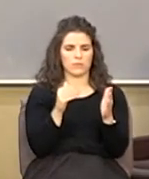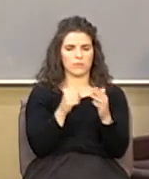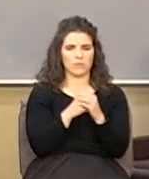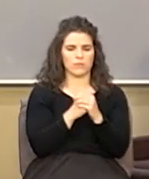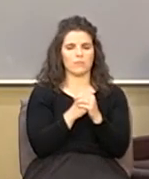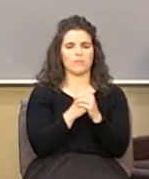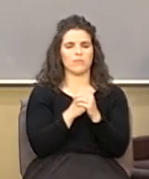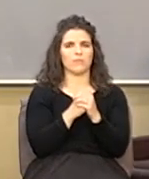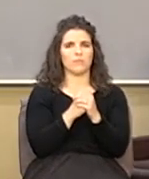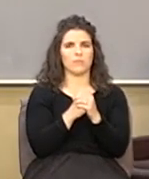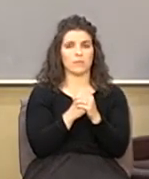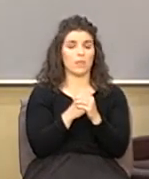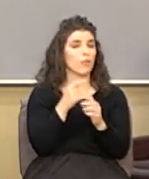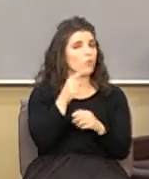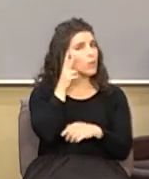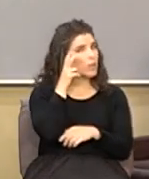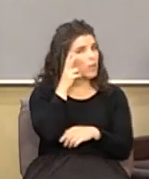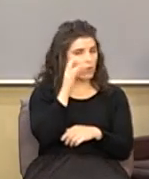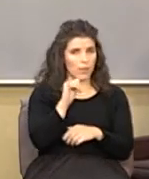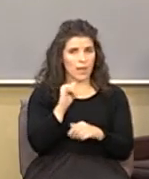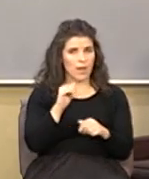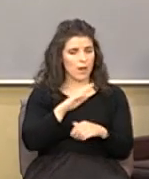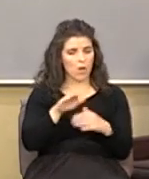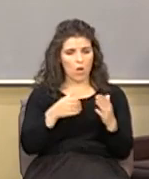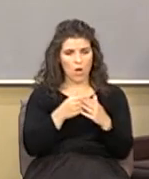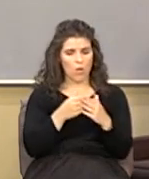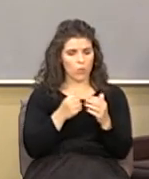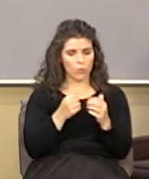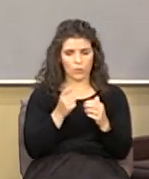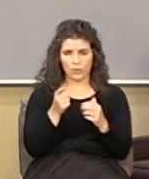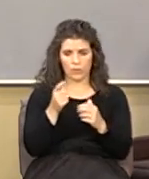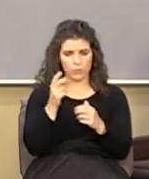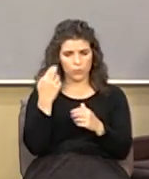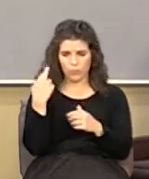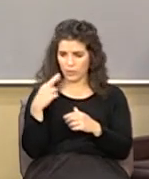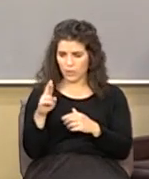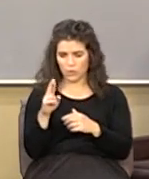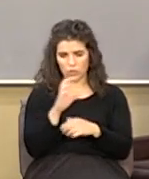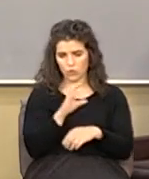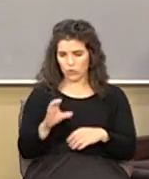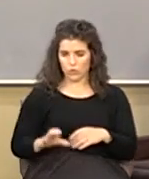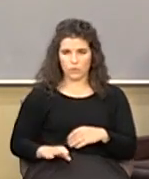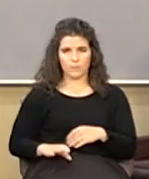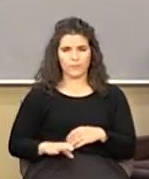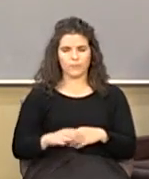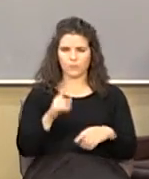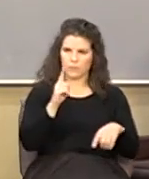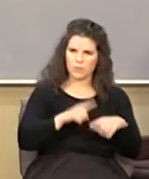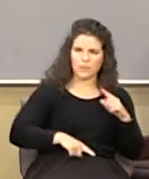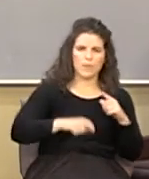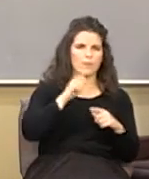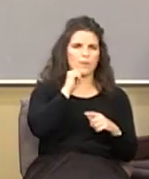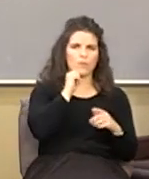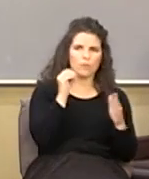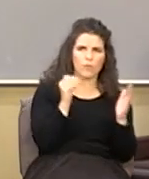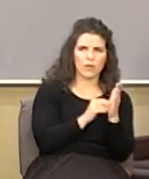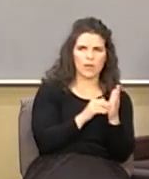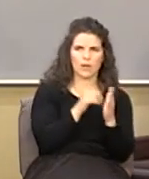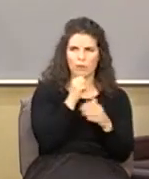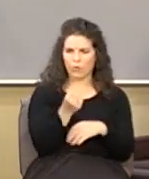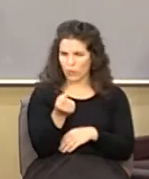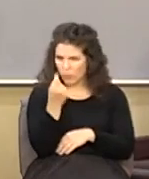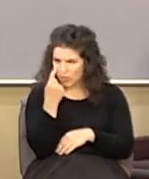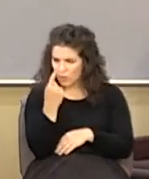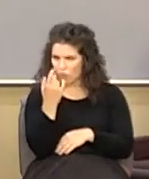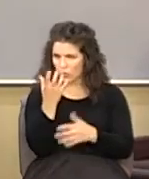now that's you'll hear that everywhere you go in this stuff if they're talking and they're saying we can't be racist now I don't understand